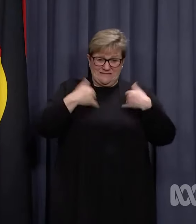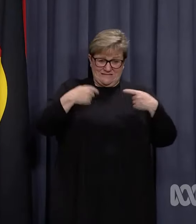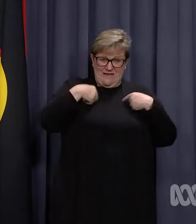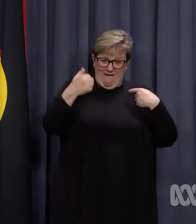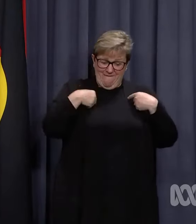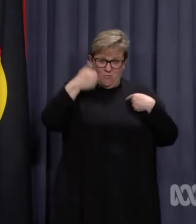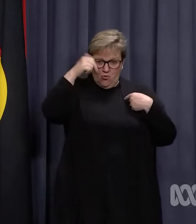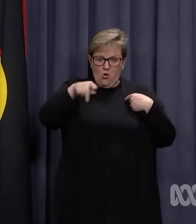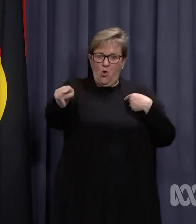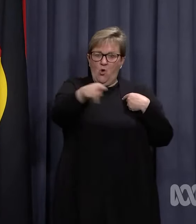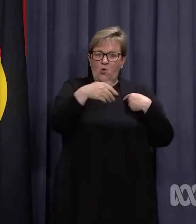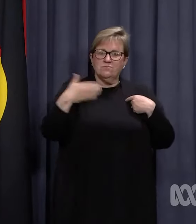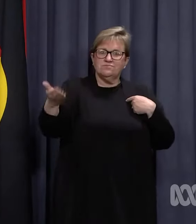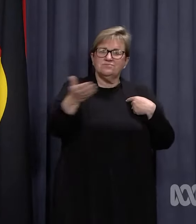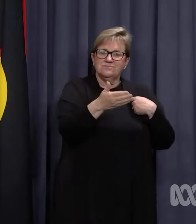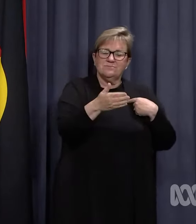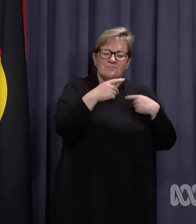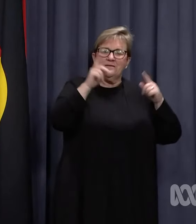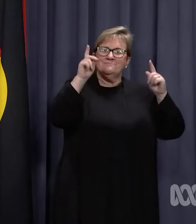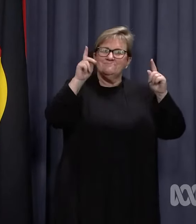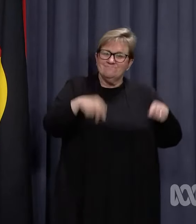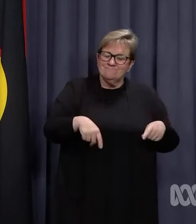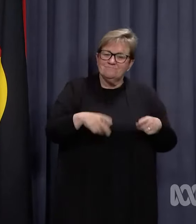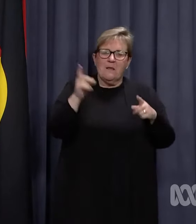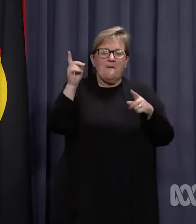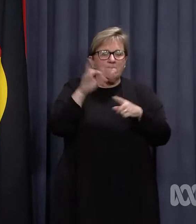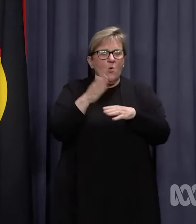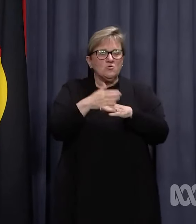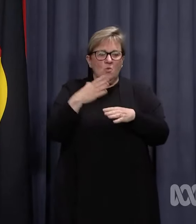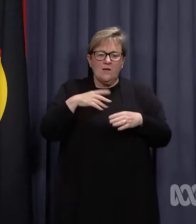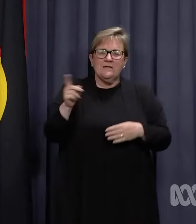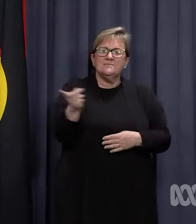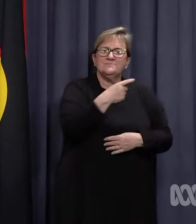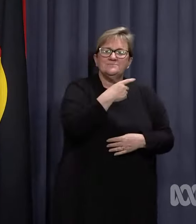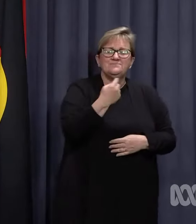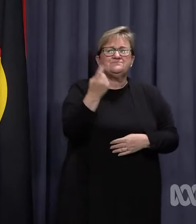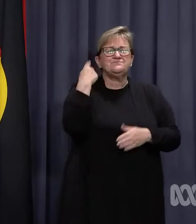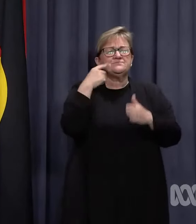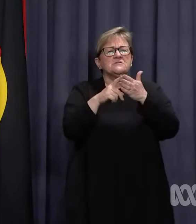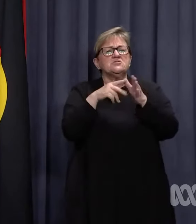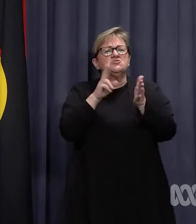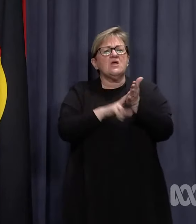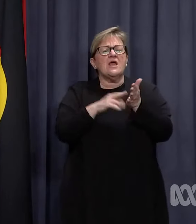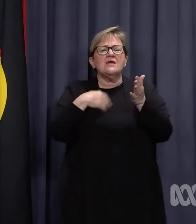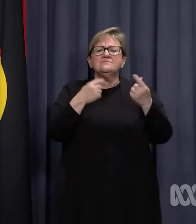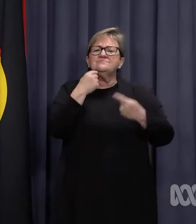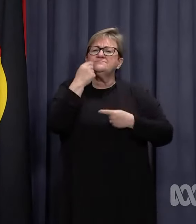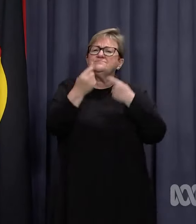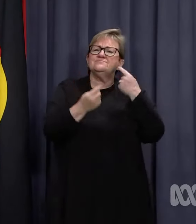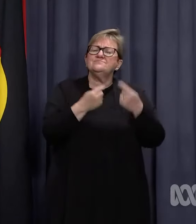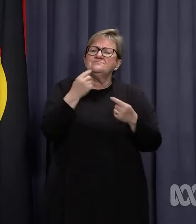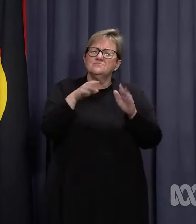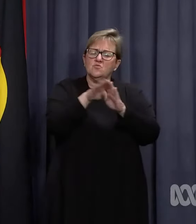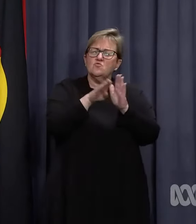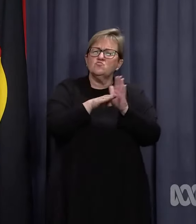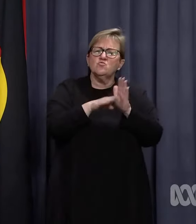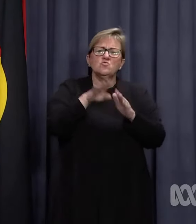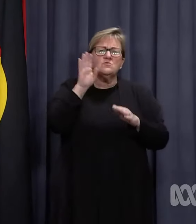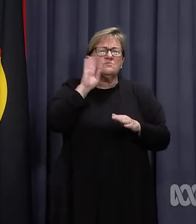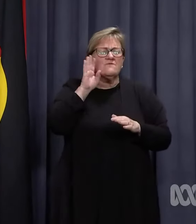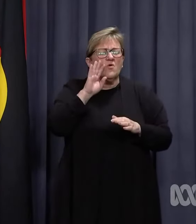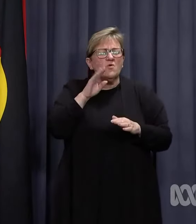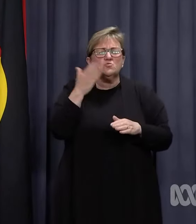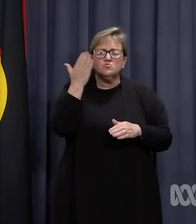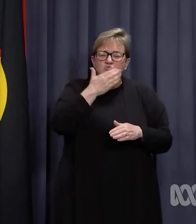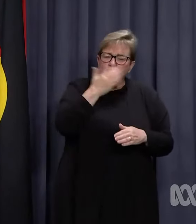and implementing the critical worker protocols. Back at the end of January, I outlined a series of close contact definitions that